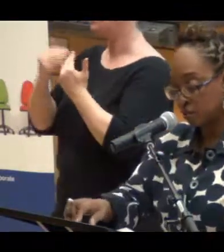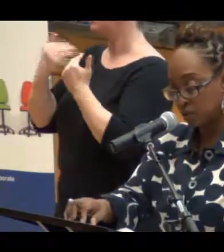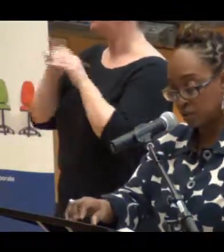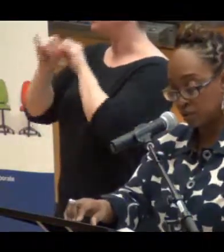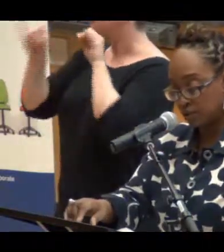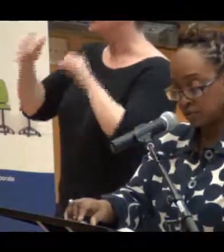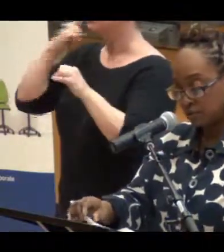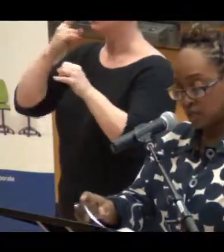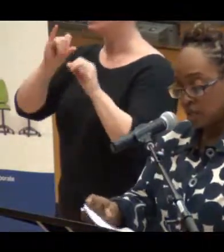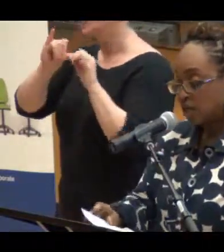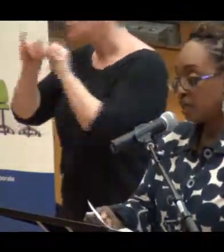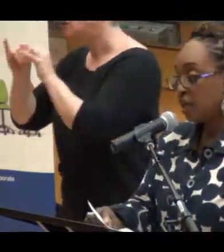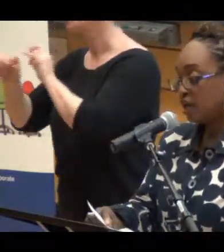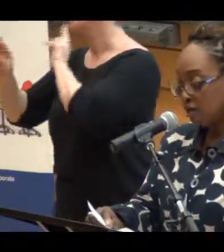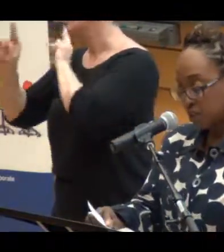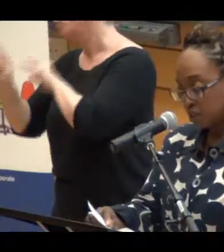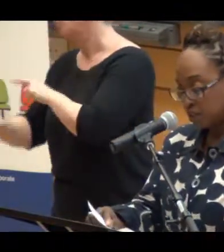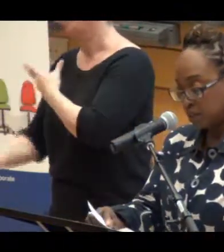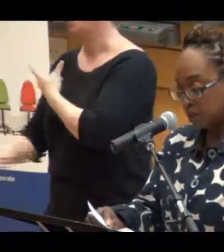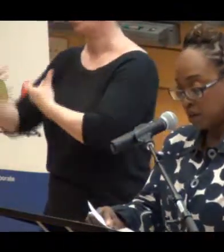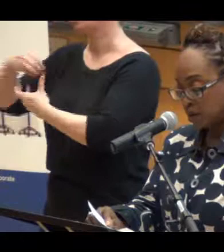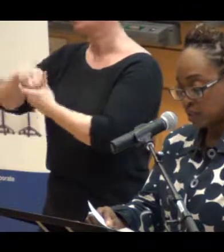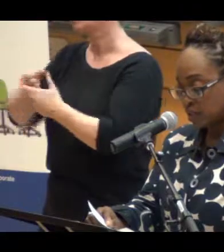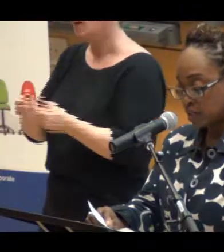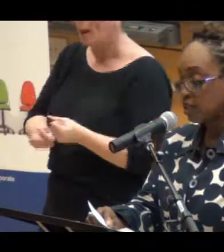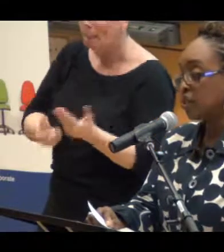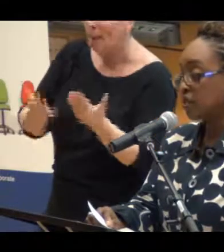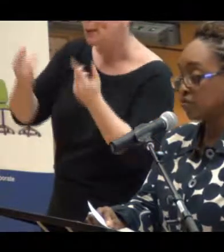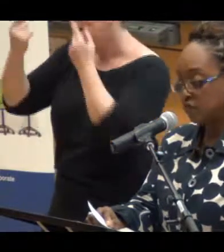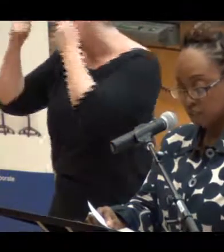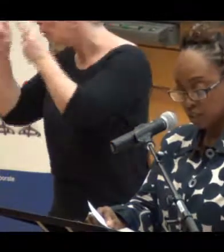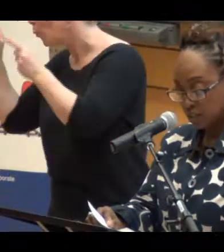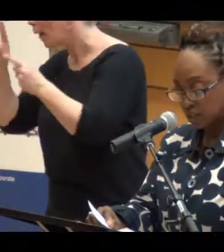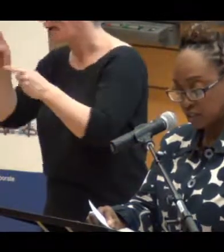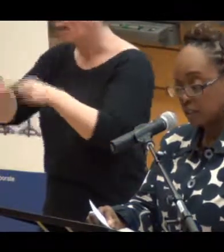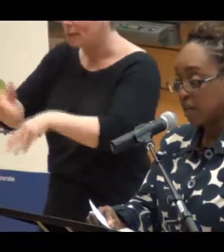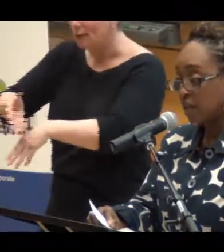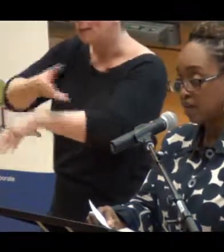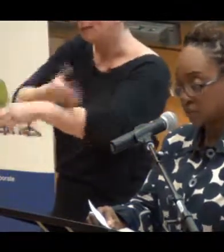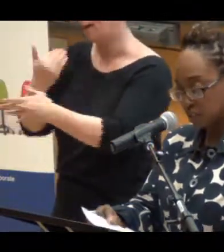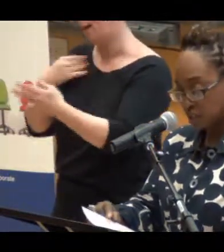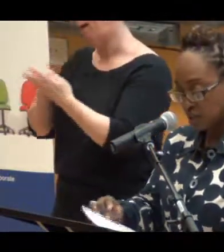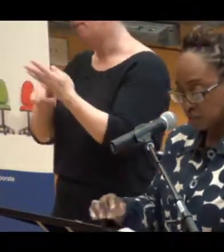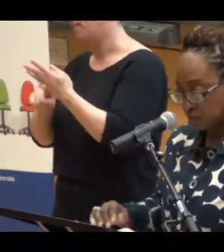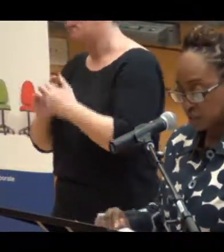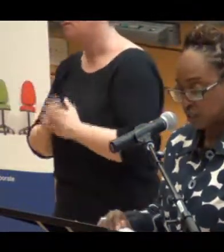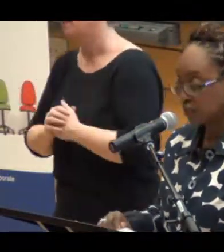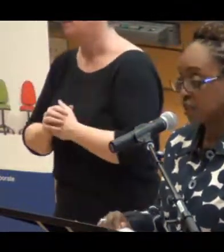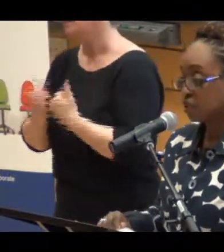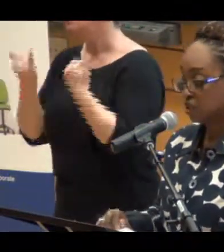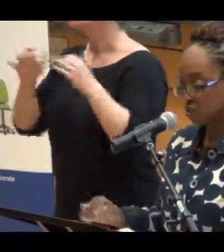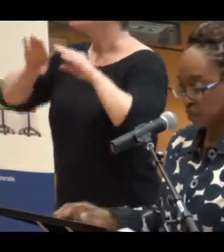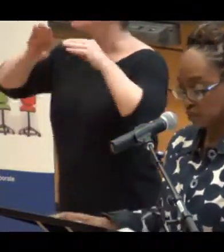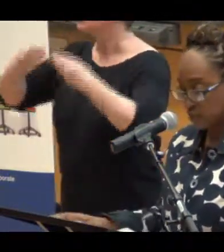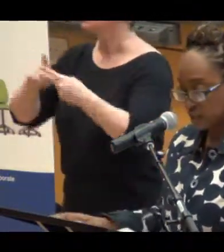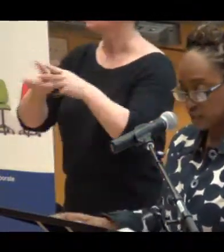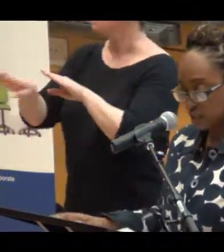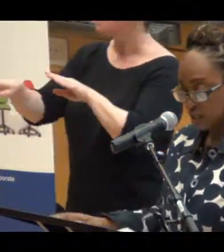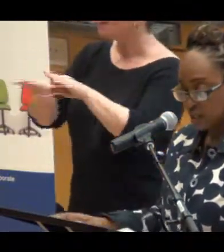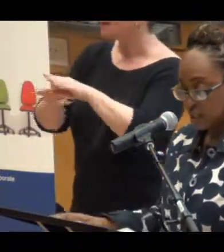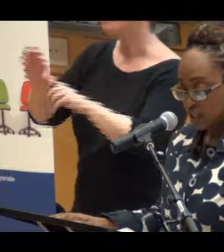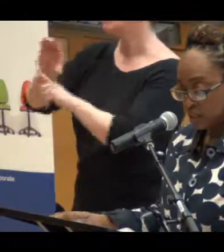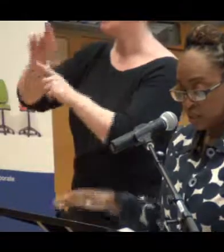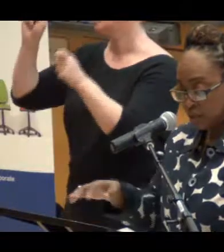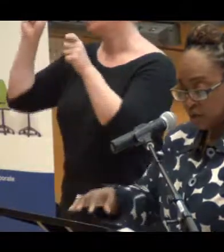on our results. Today, I want to speak to you about our second area of focus, behavioral and cultural transformation in the workplace.